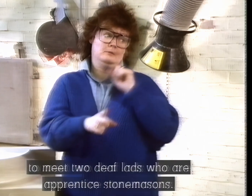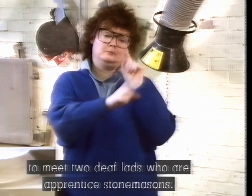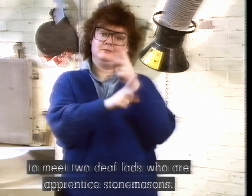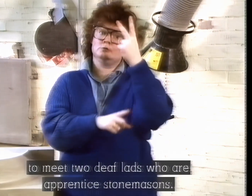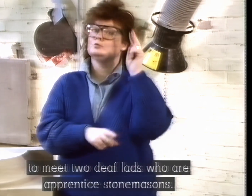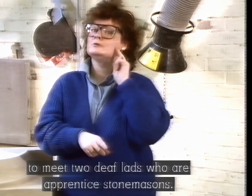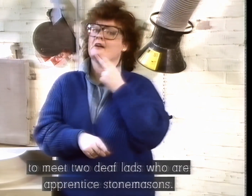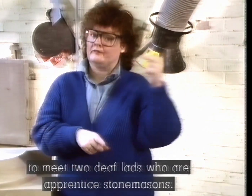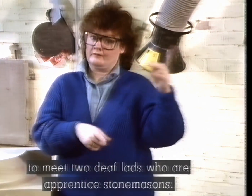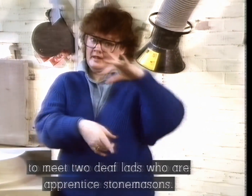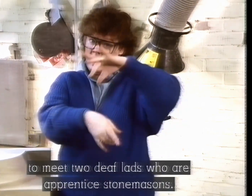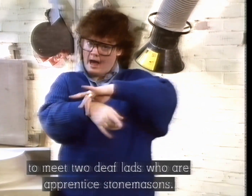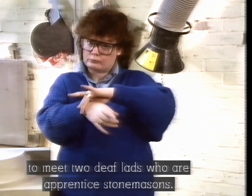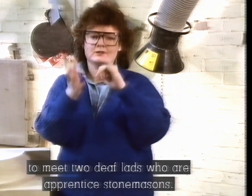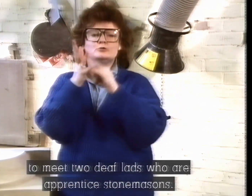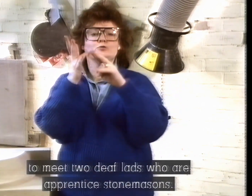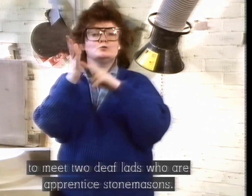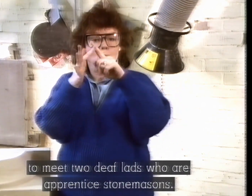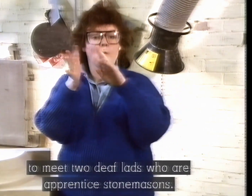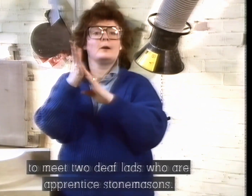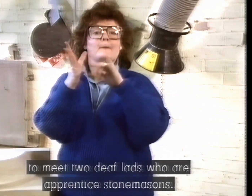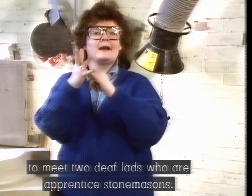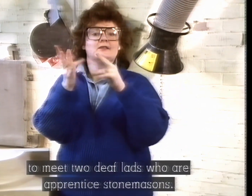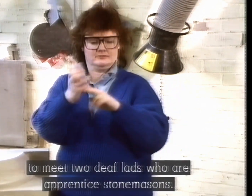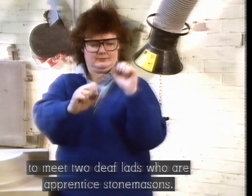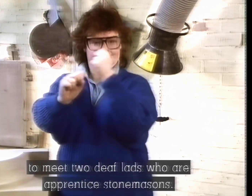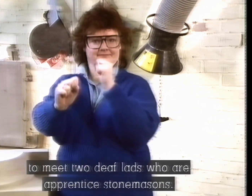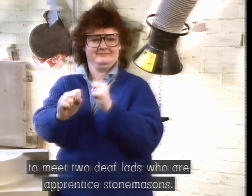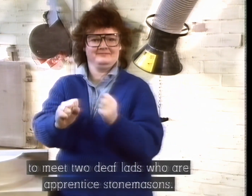Technology, and we're about to meet two deaf lads who are apprentice stonemasons.